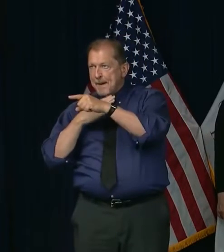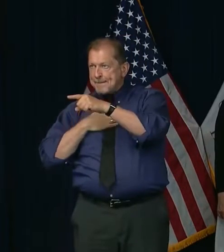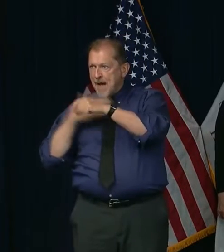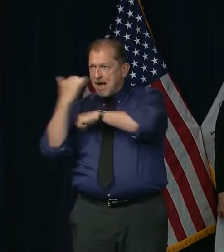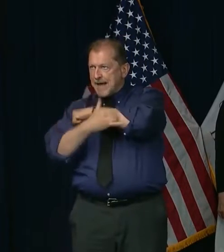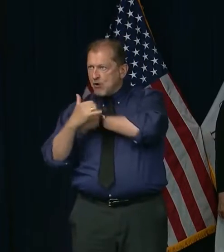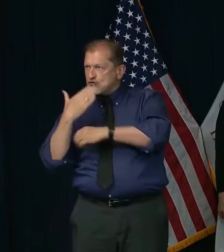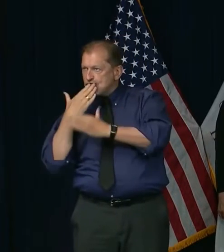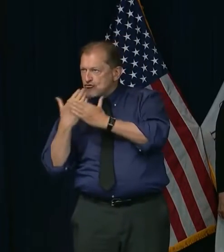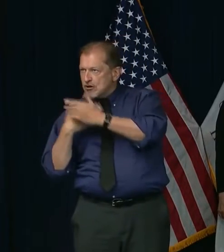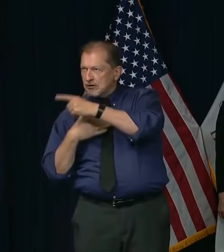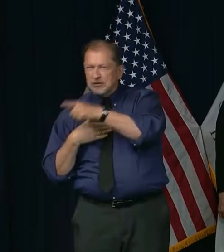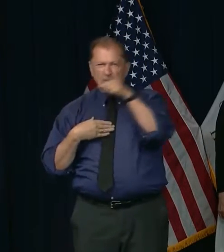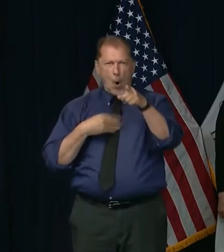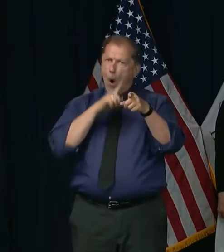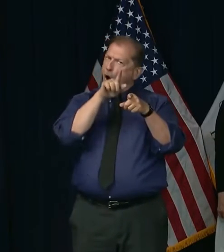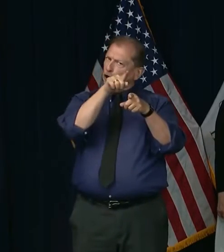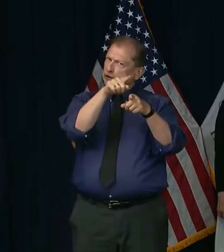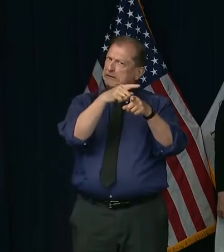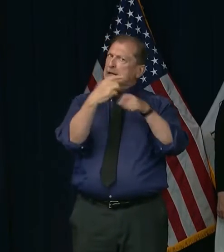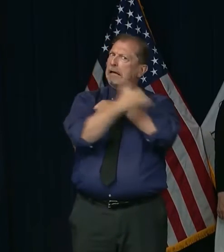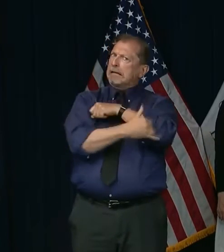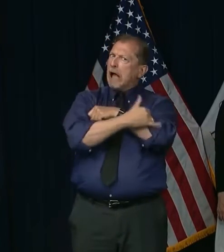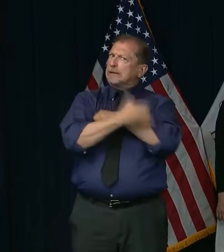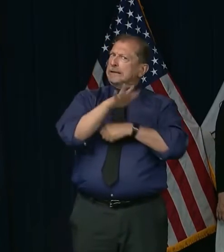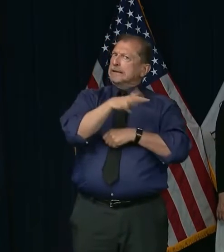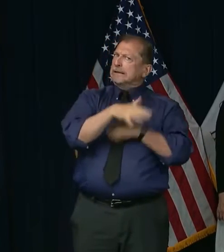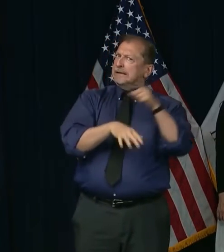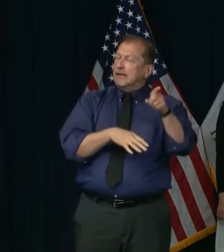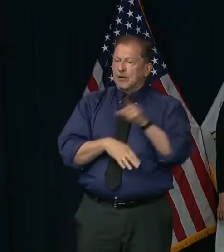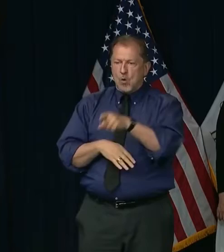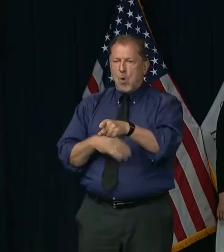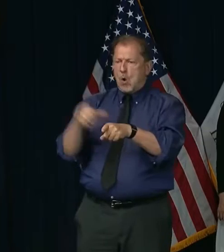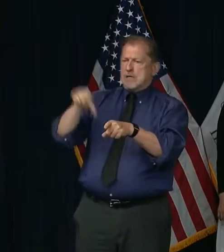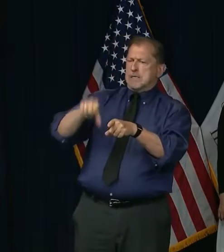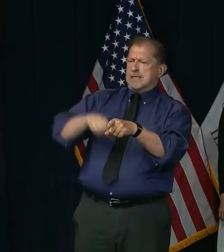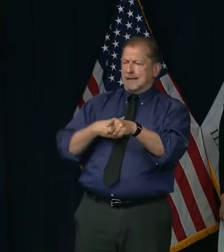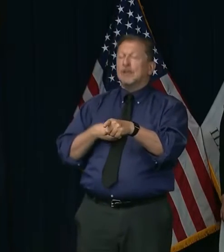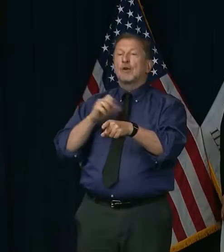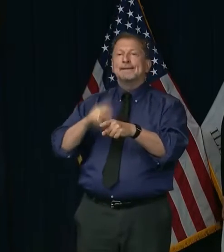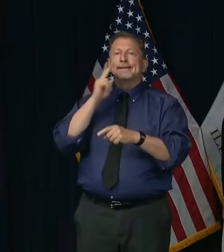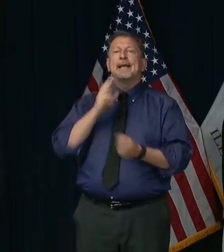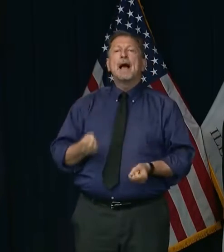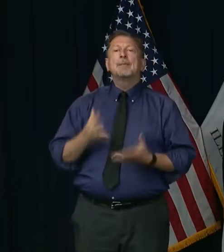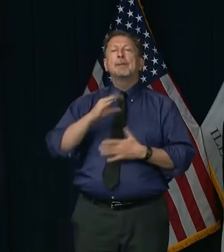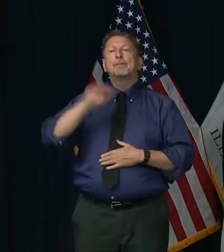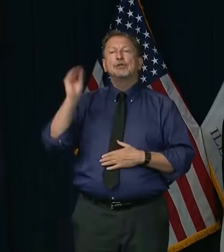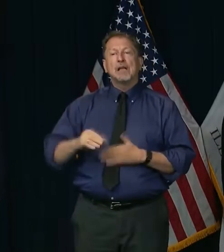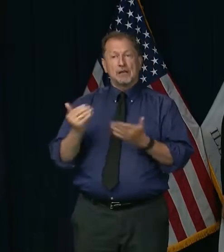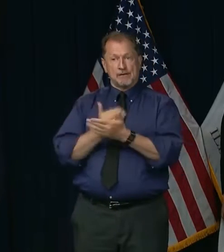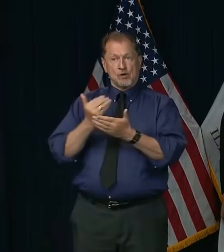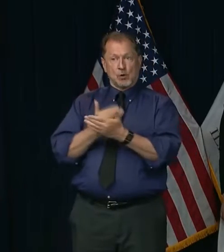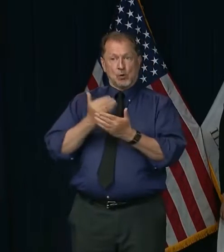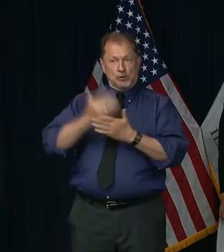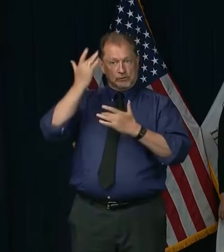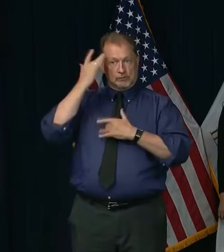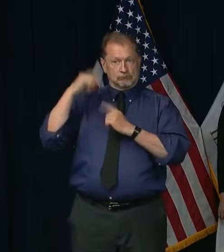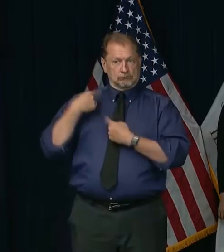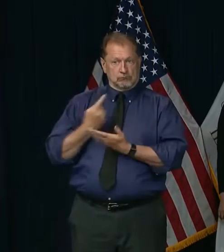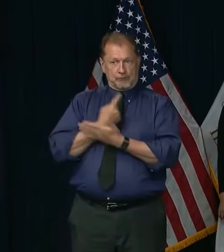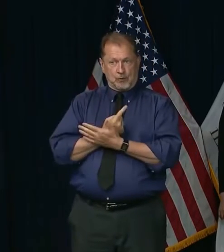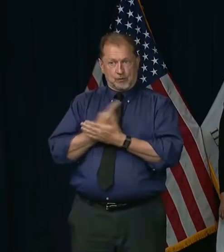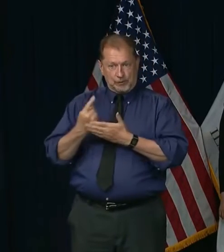for some caution. Those indicators include the number of new cases over the last week,